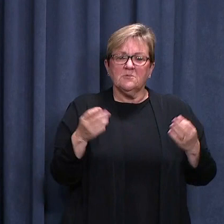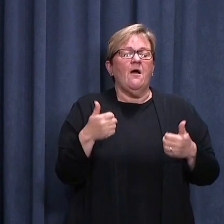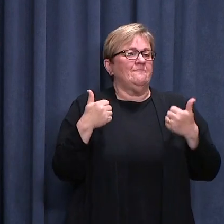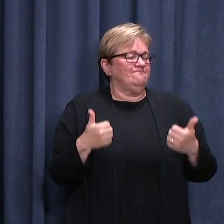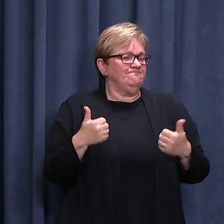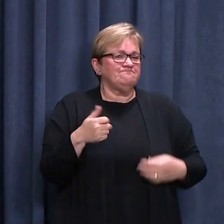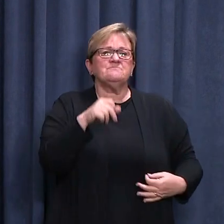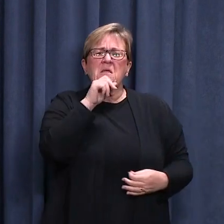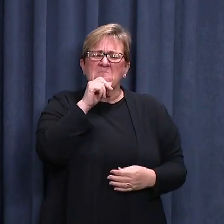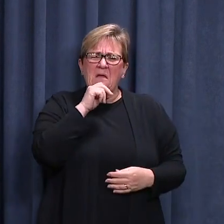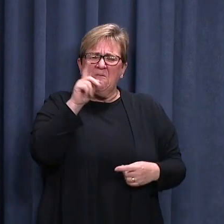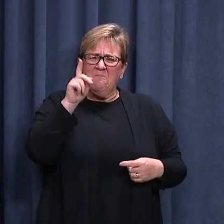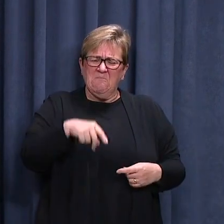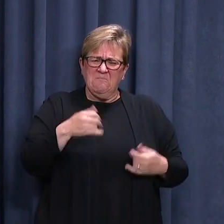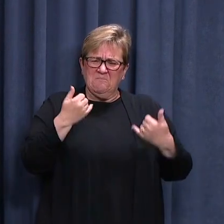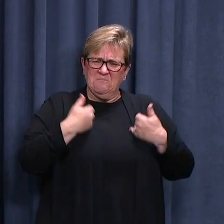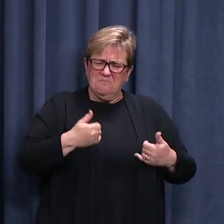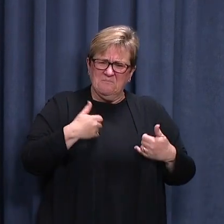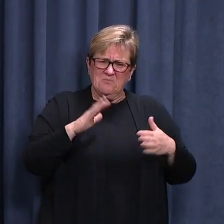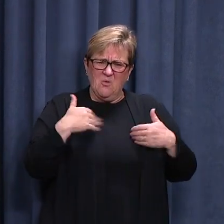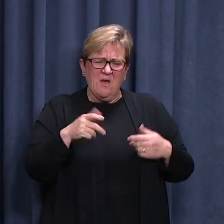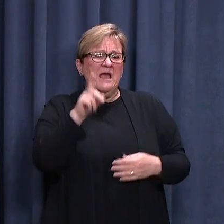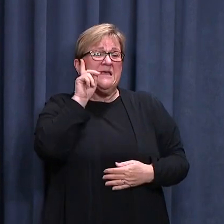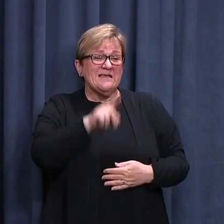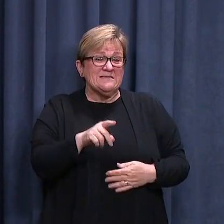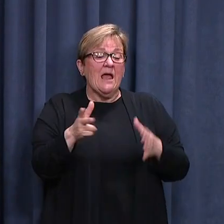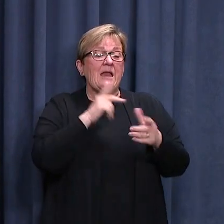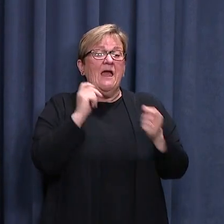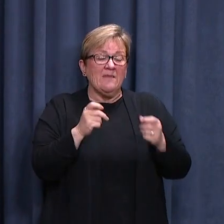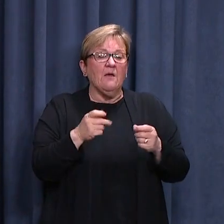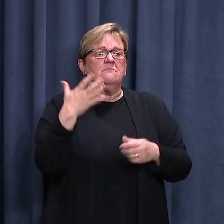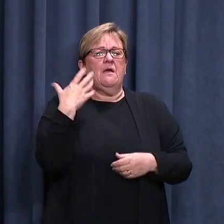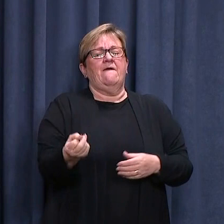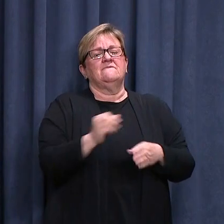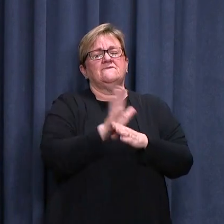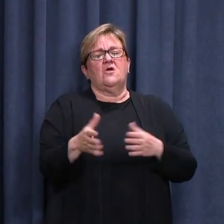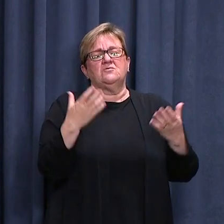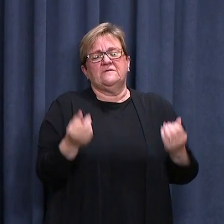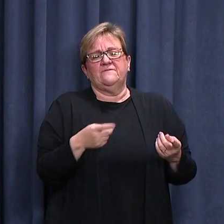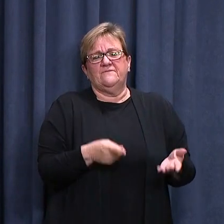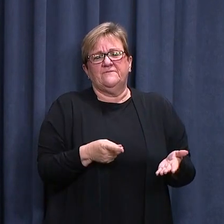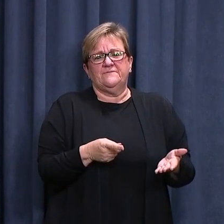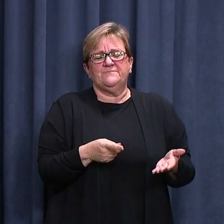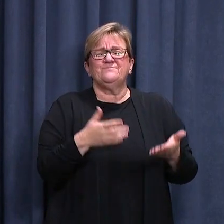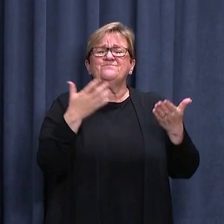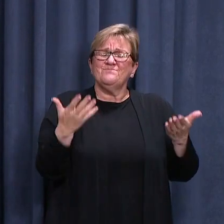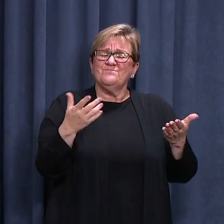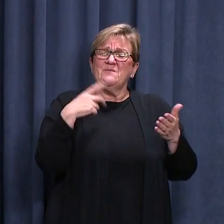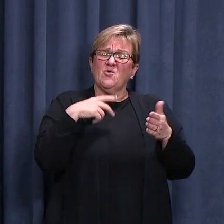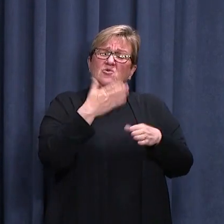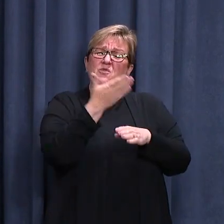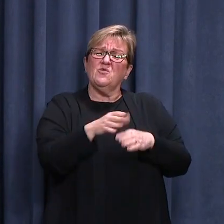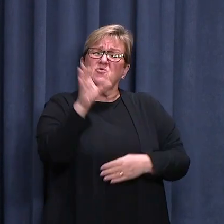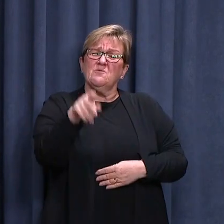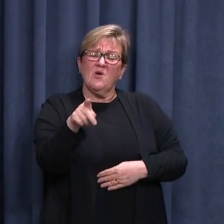subsequently developed symptoms, was retested yesterday and has now returned a positive result. As a result of this new case,